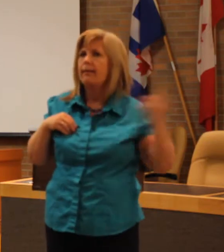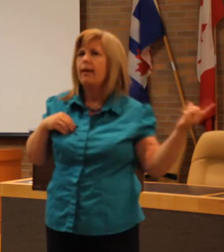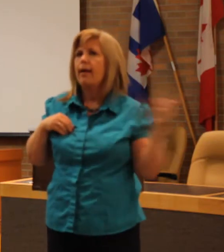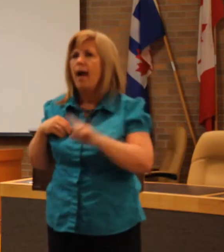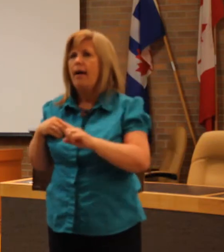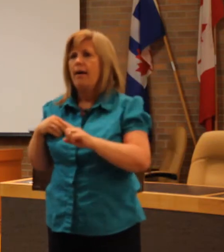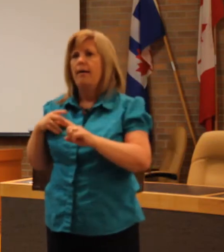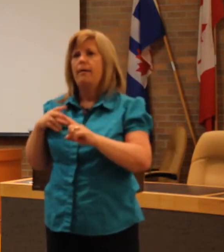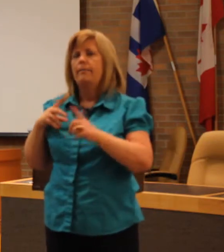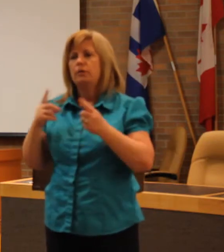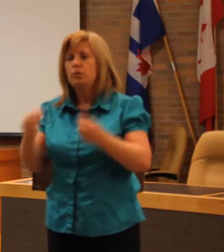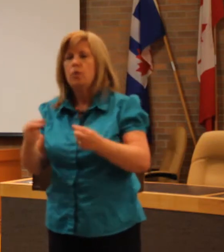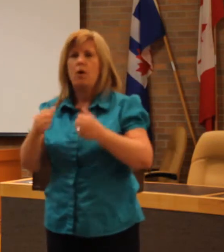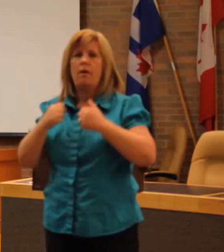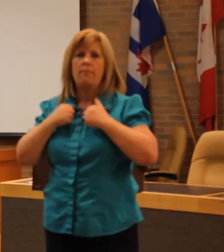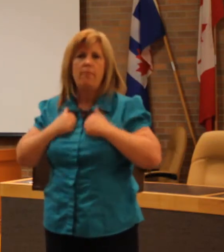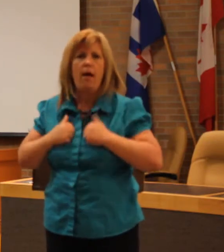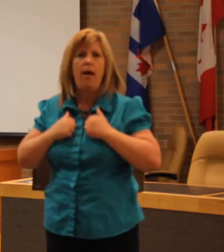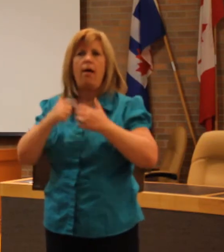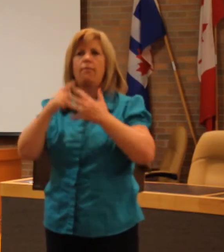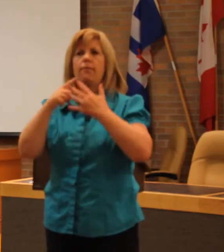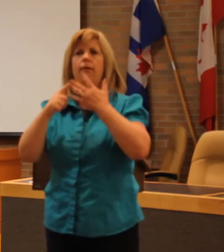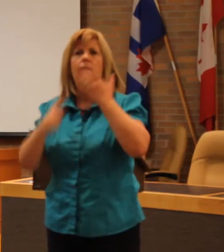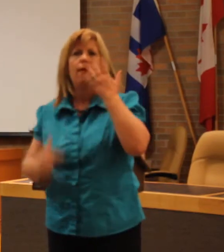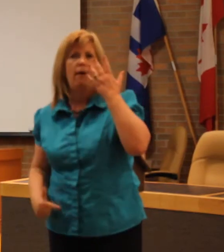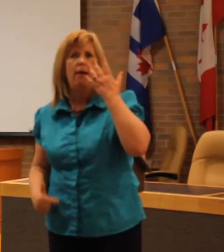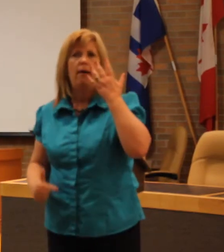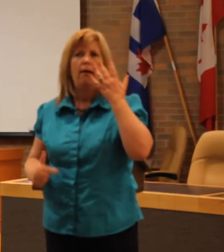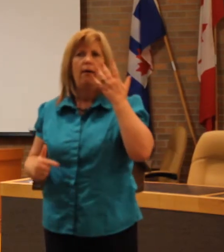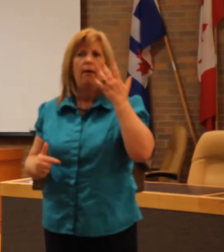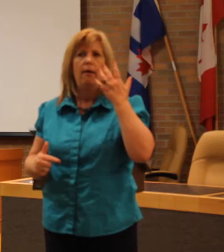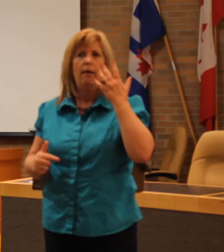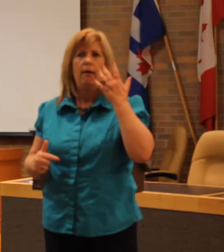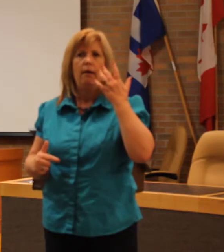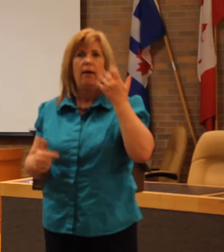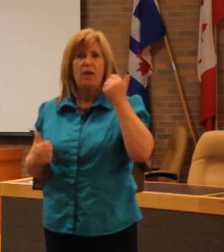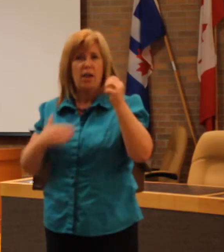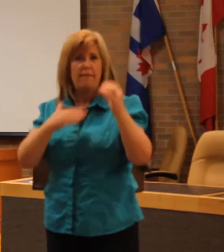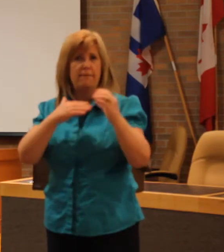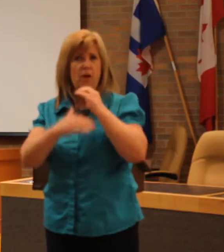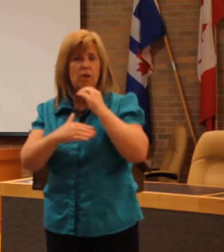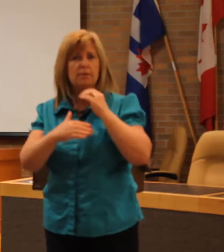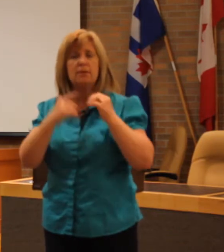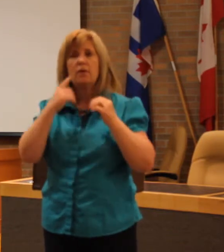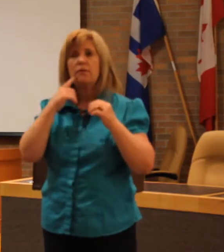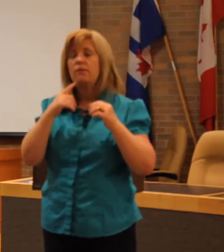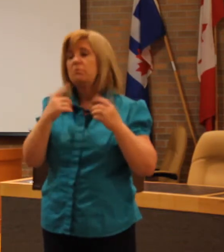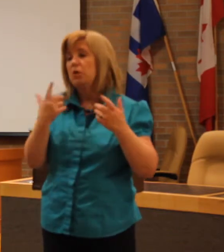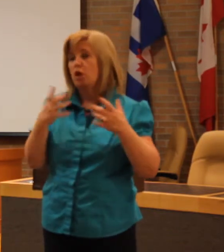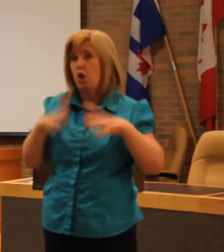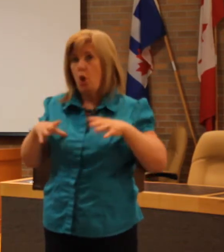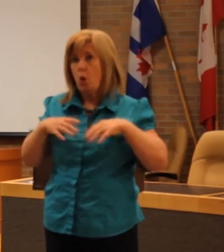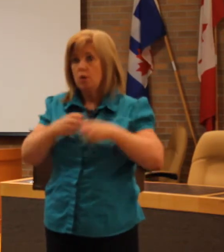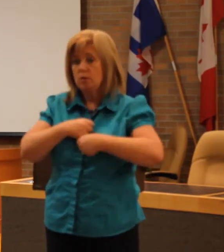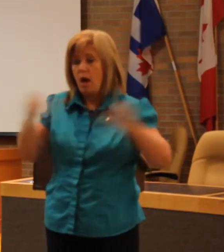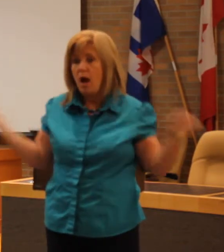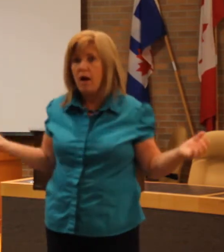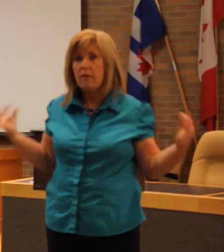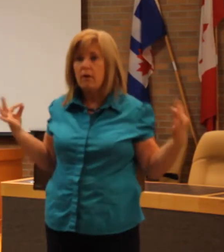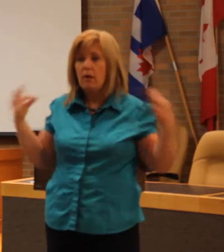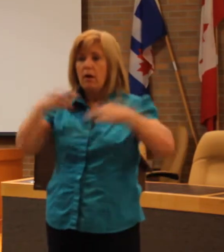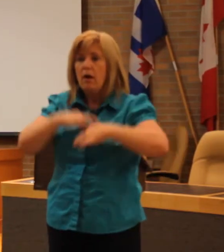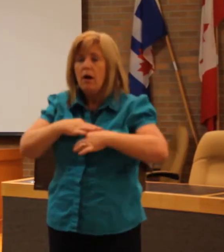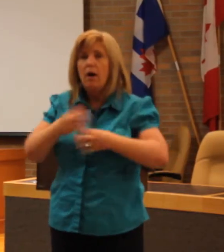and allow these males to do personal care for us. So anywhere from changing us, to bathing us,